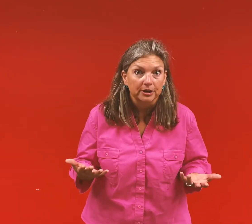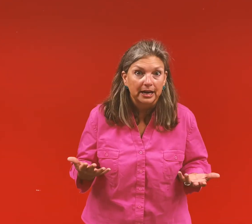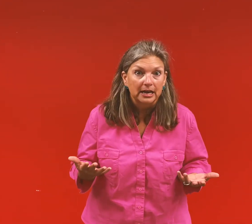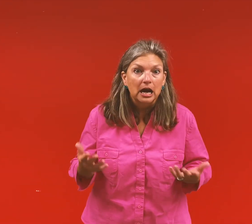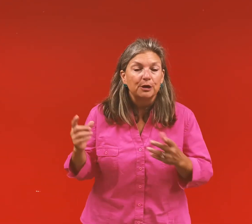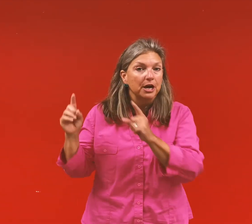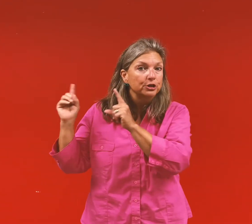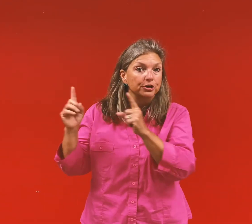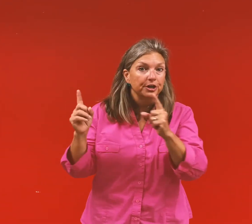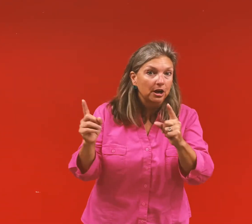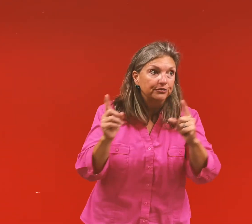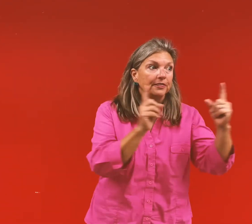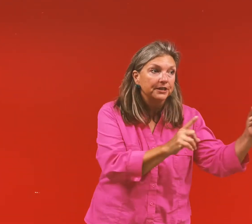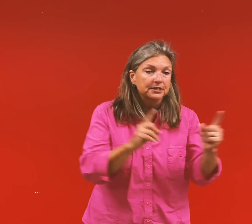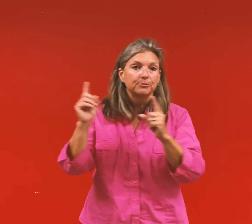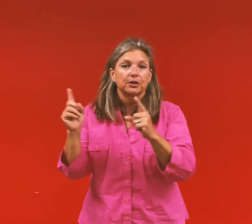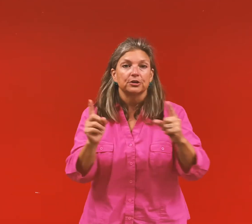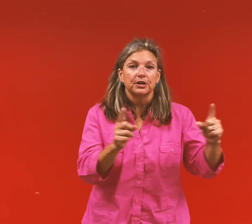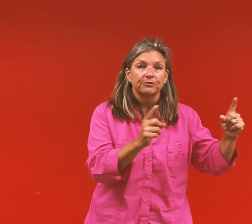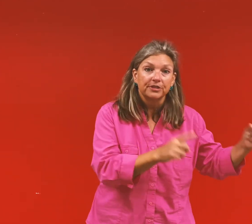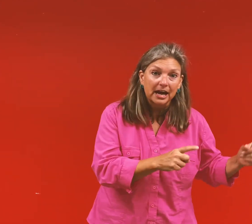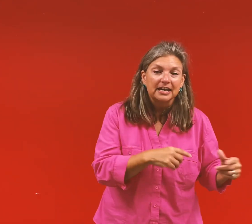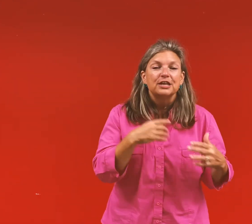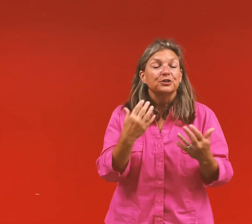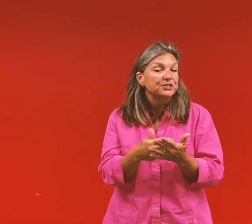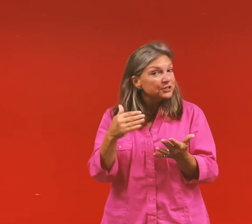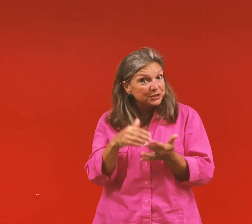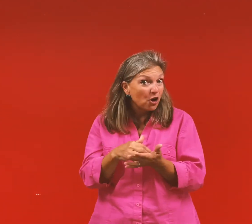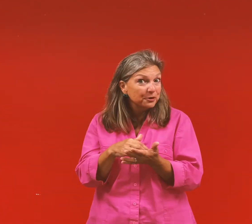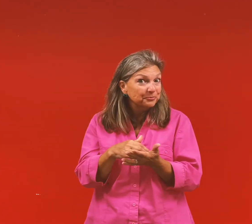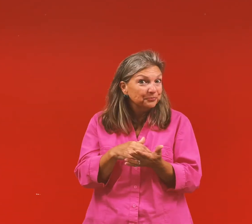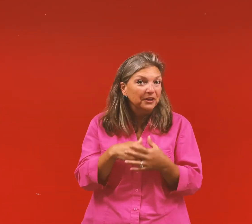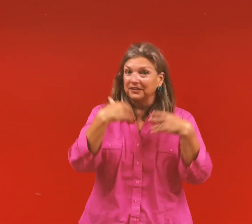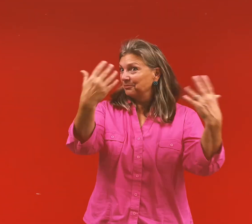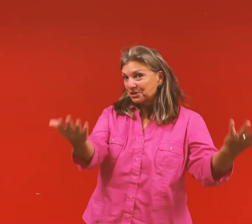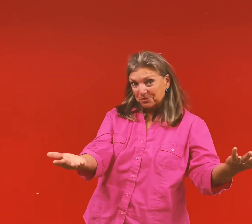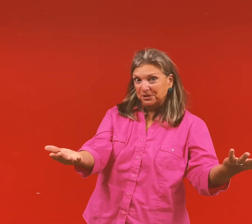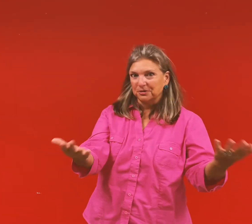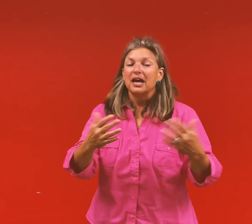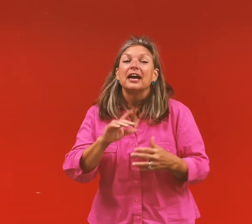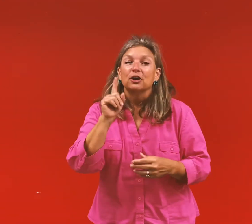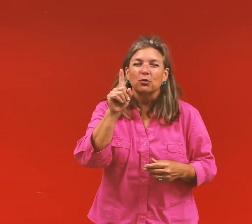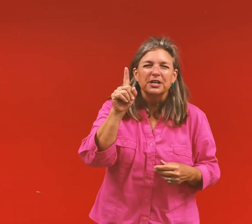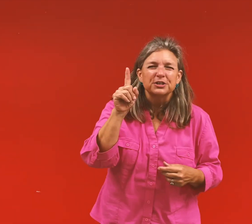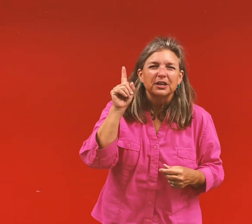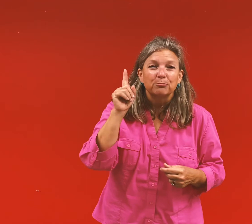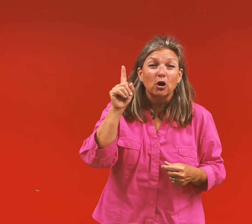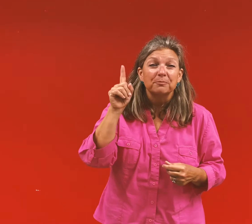okay? I'm not a good enough this, I'm not a good enough that. So this is a song that I'm going to share with you. Credits, props